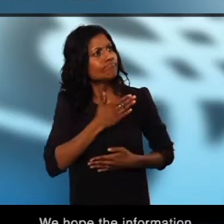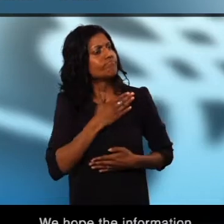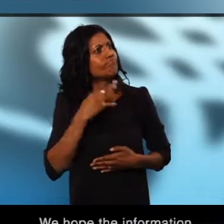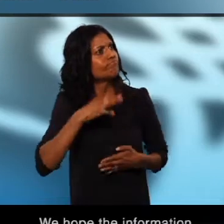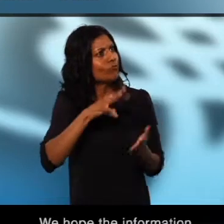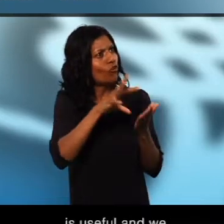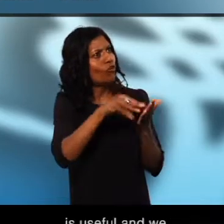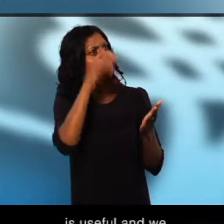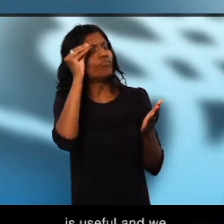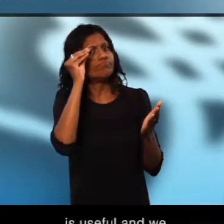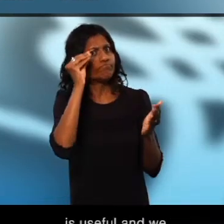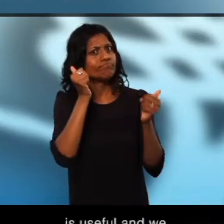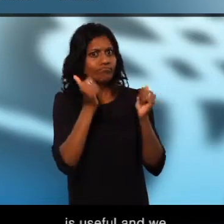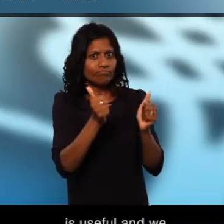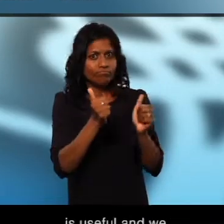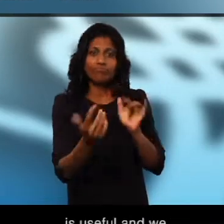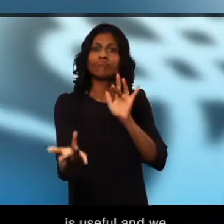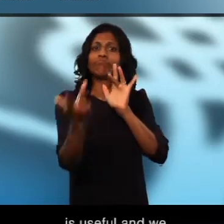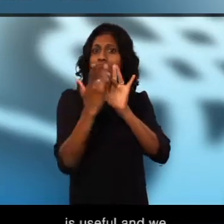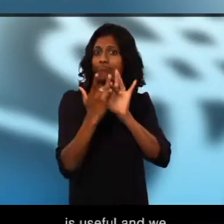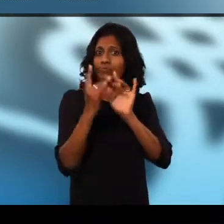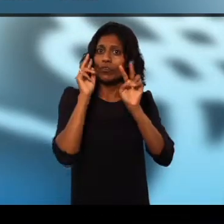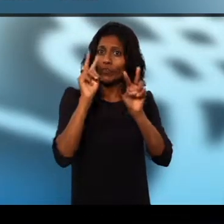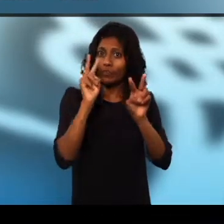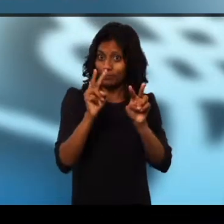these videos is useful, and we look forward to hearing from you.